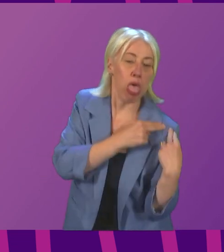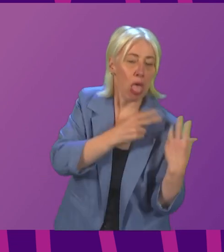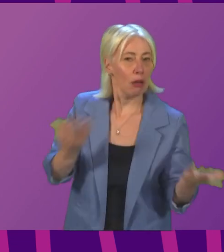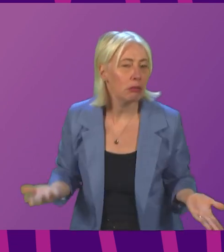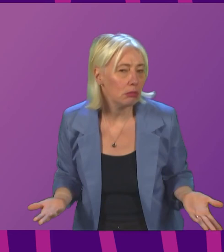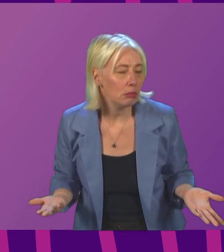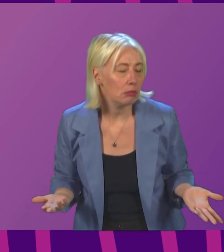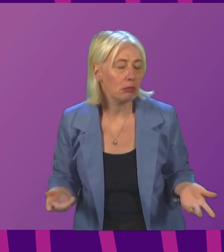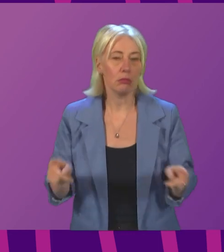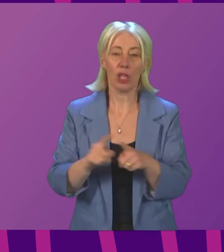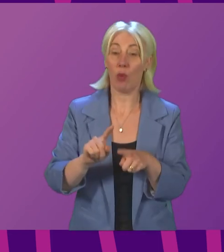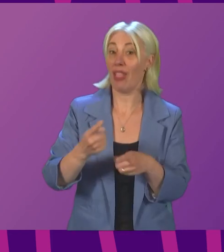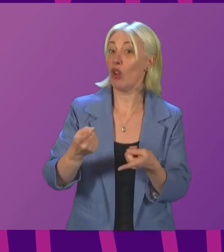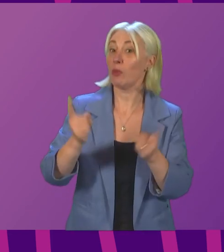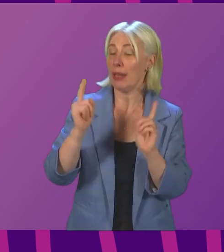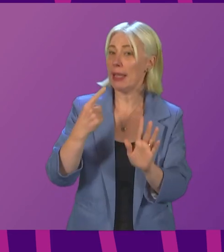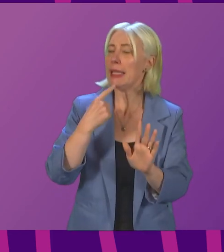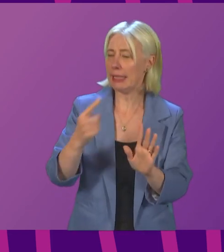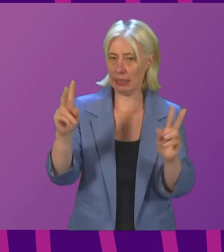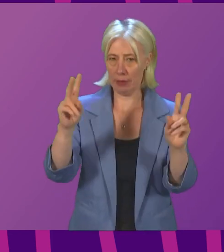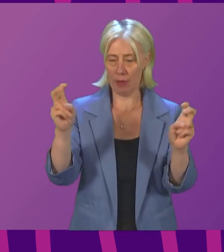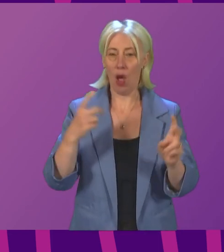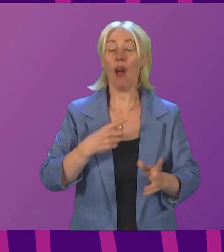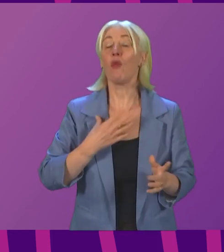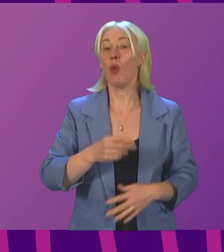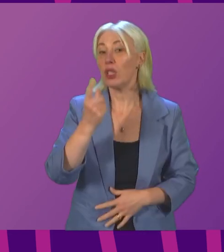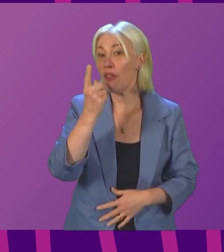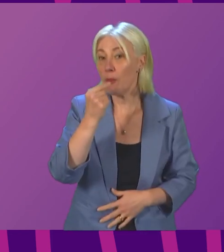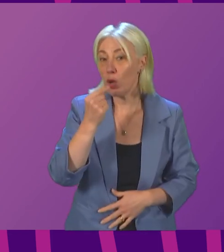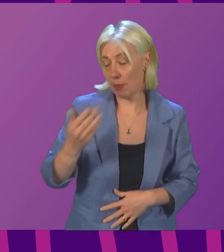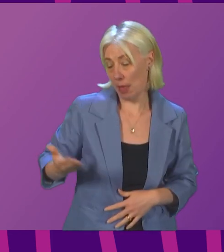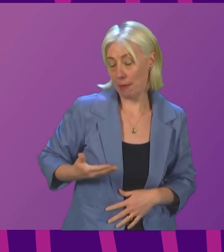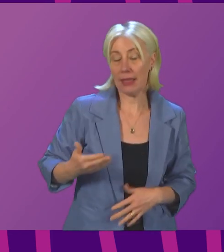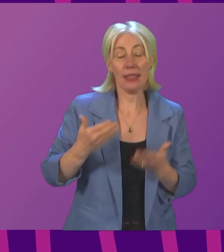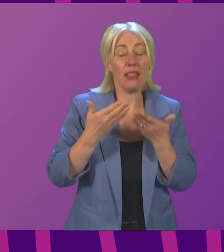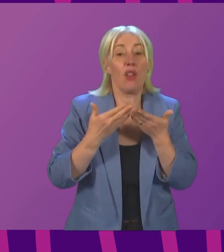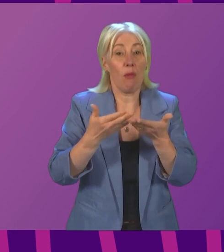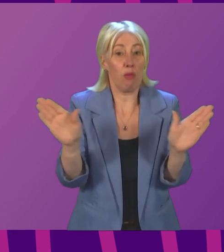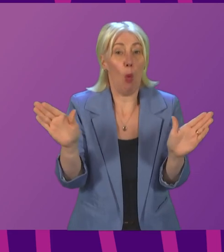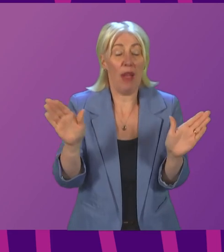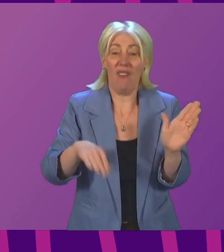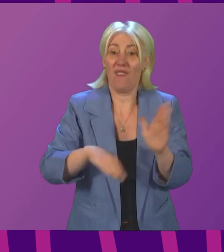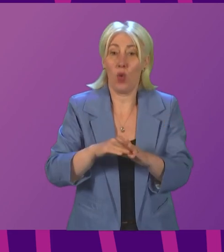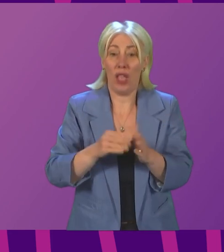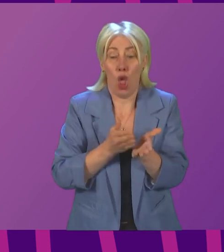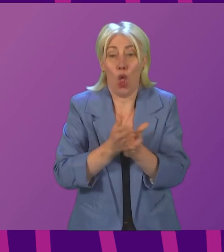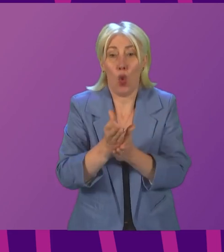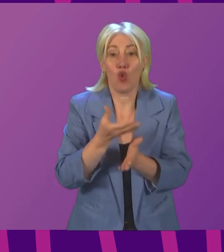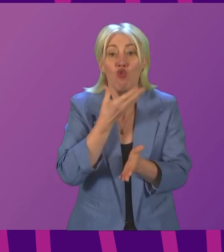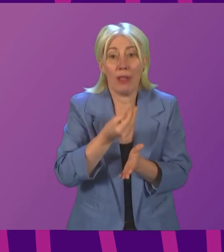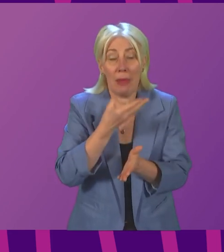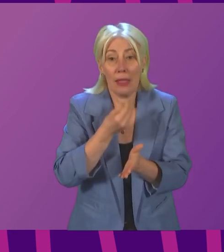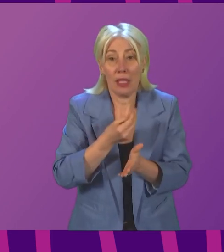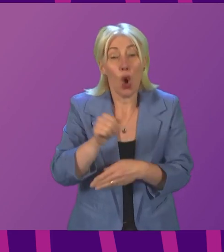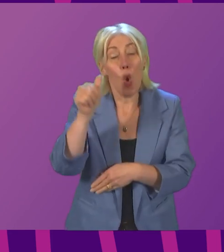First Minister has just said, and I quote, we want, if possible, businesses to stay fully open over Christmas. We know the Government